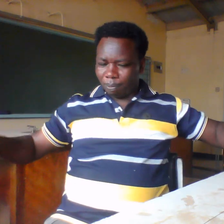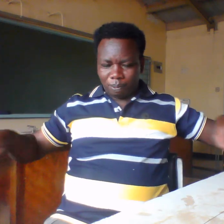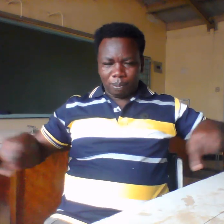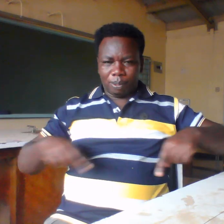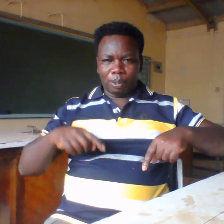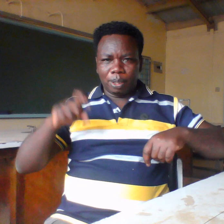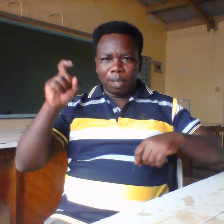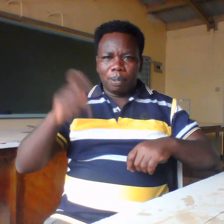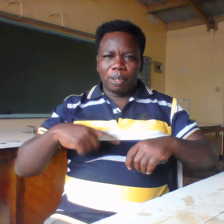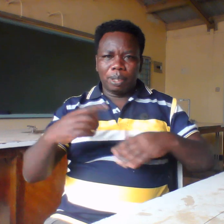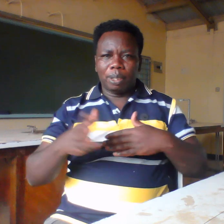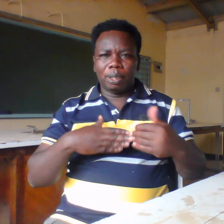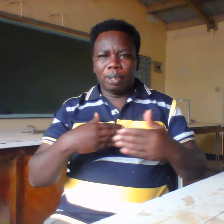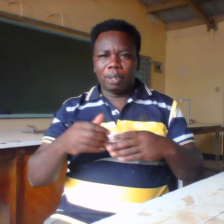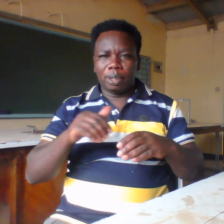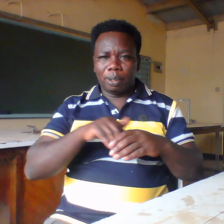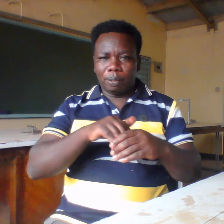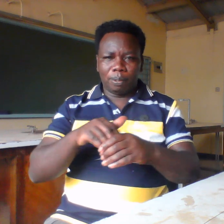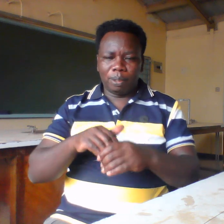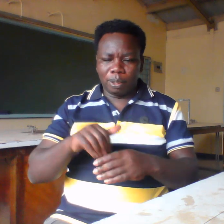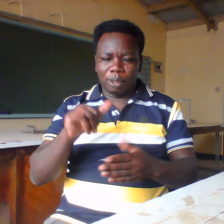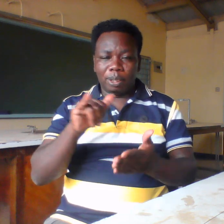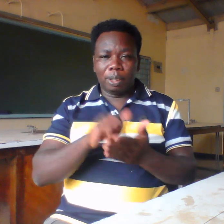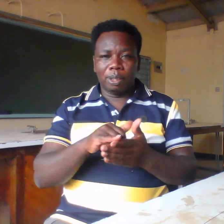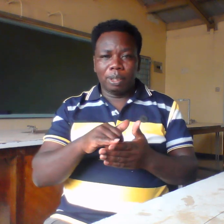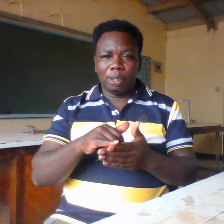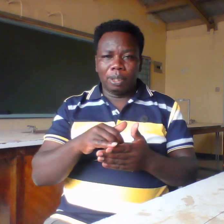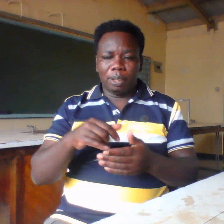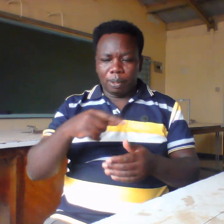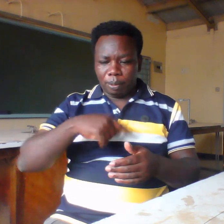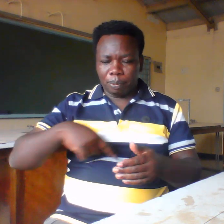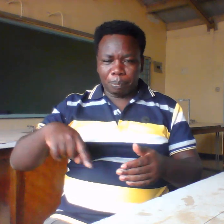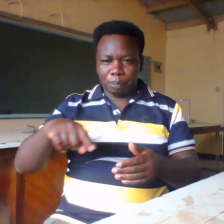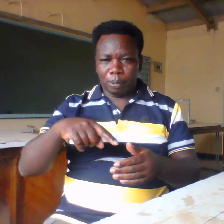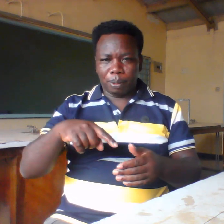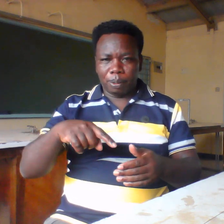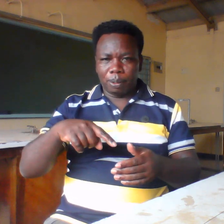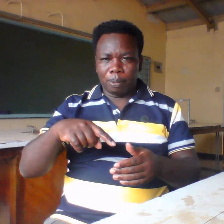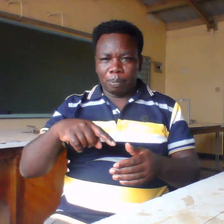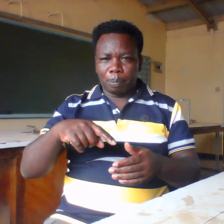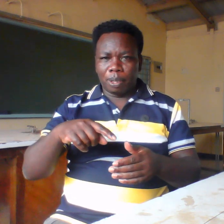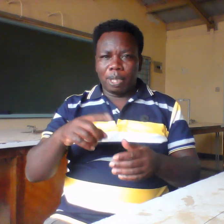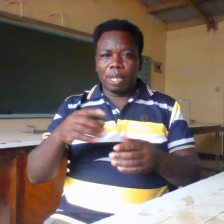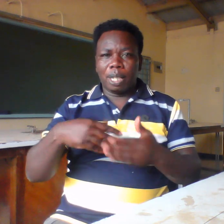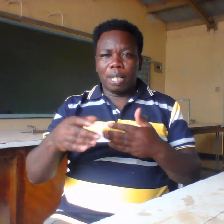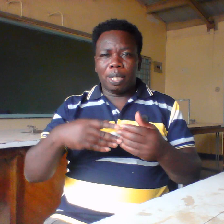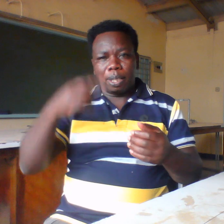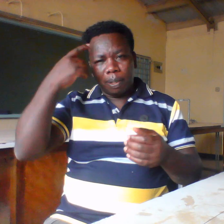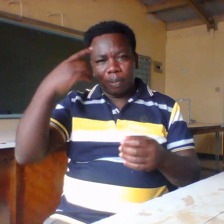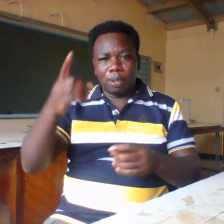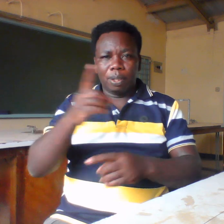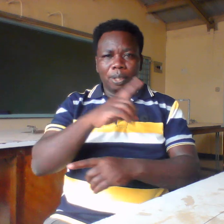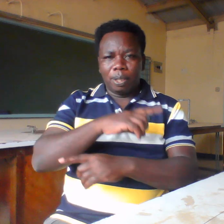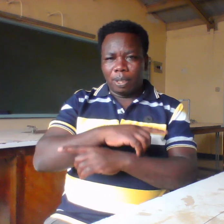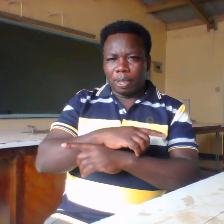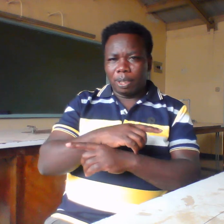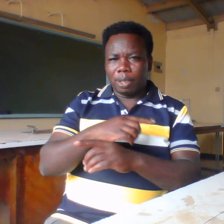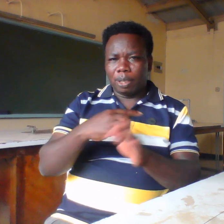so the sign for day is day up that you got that day so when you talk of the